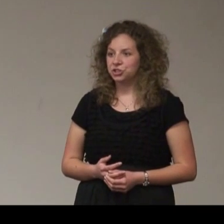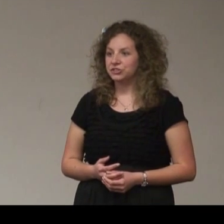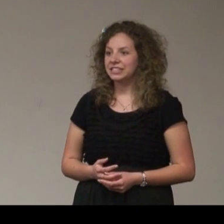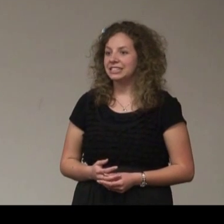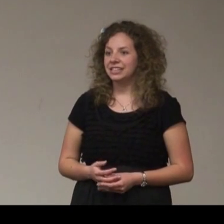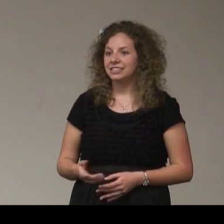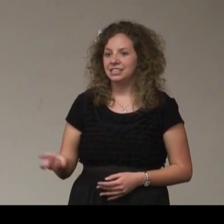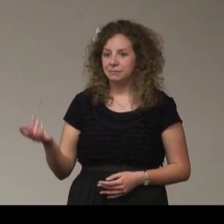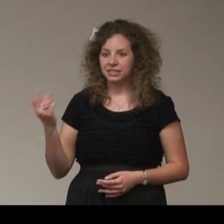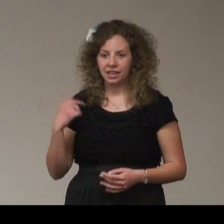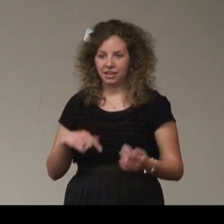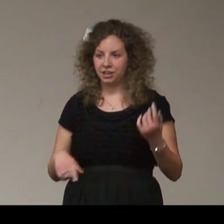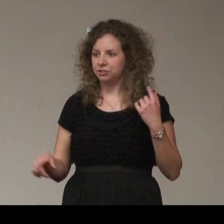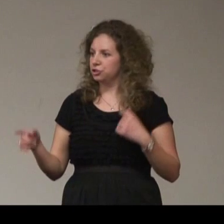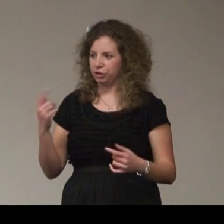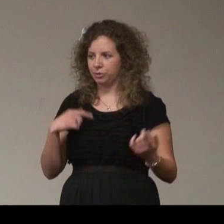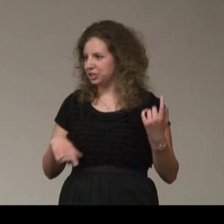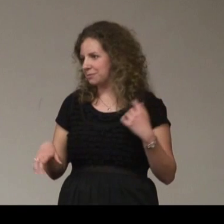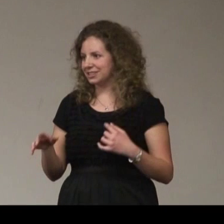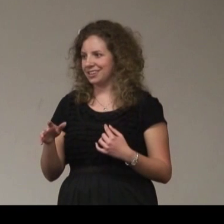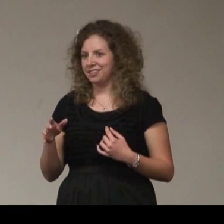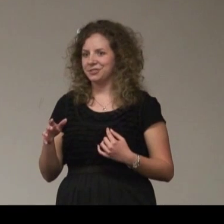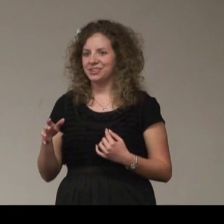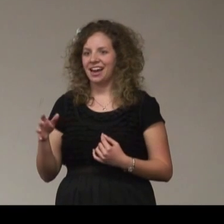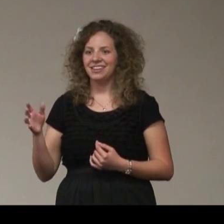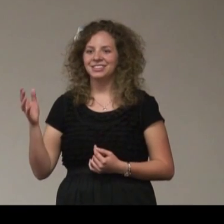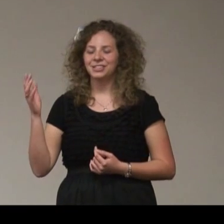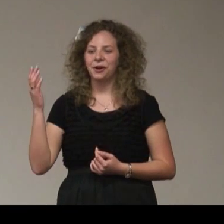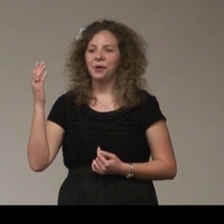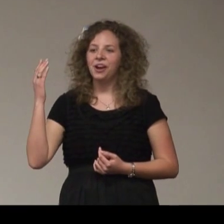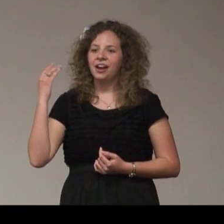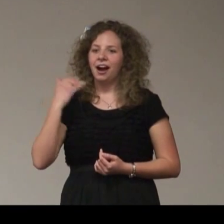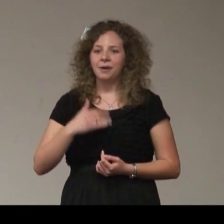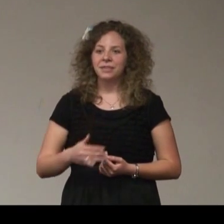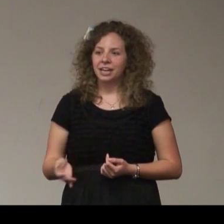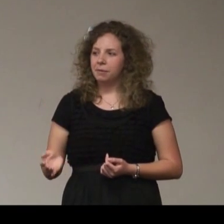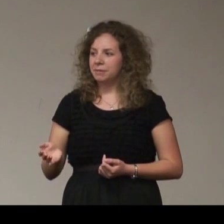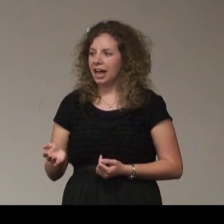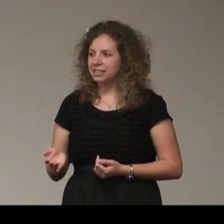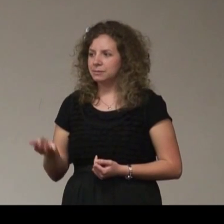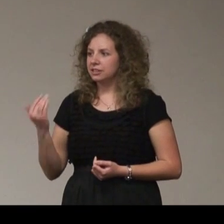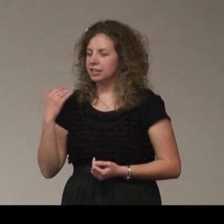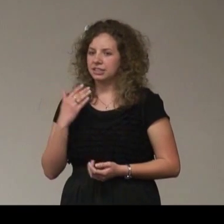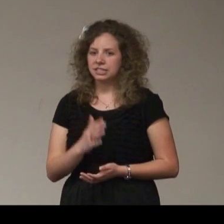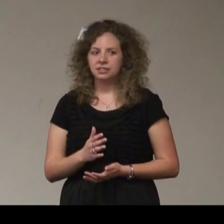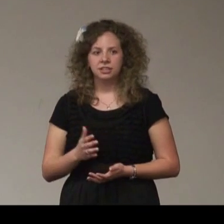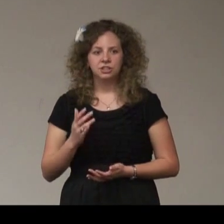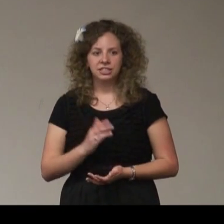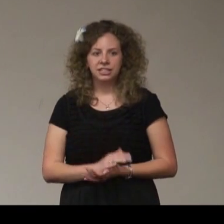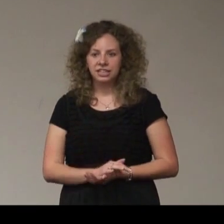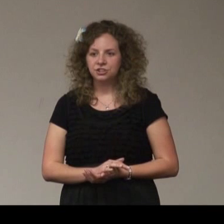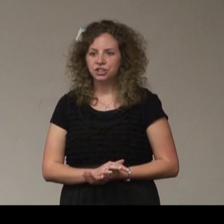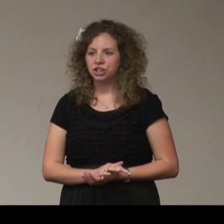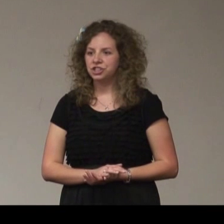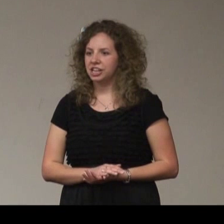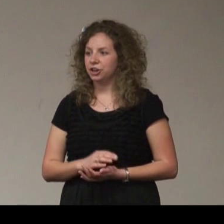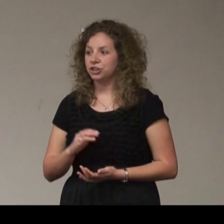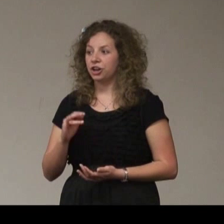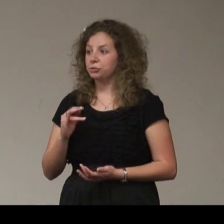services, they had seen me signing during worship because I love doing that. And so they come up and ask me. They're like, there's this lady in the church, and her daughter